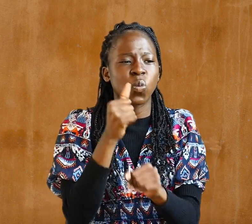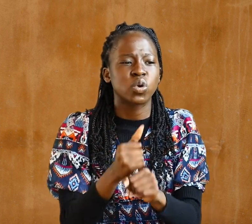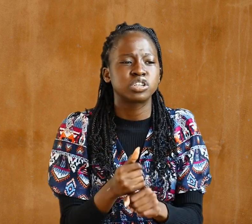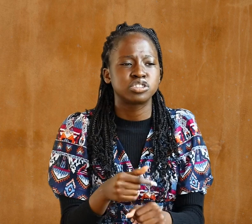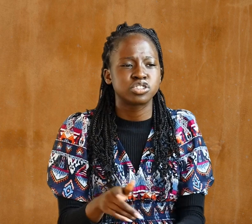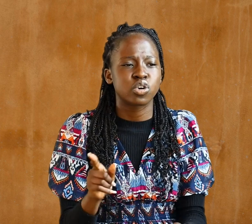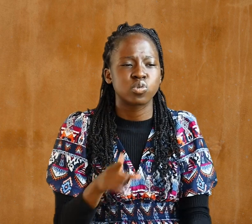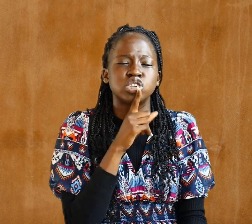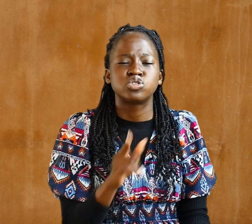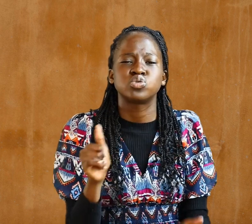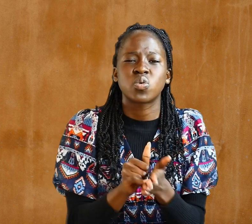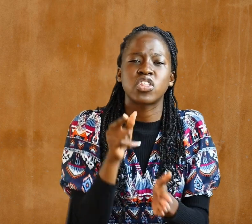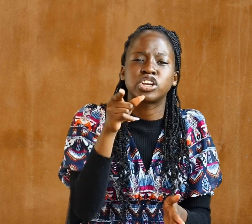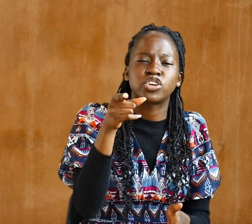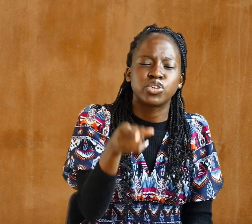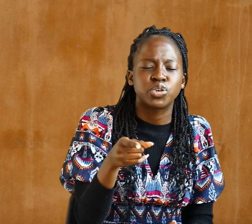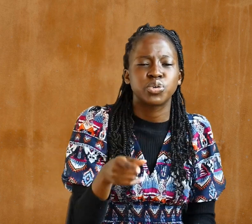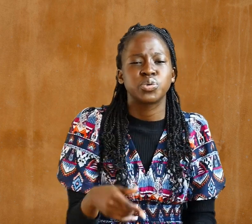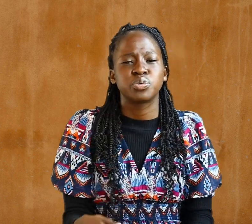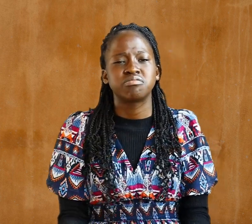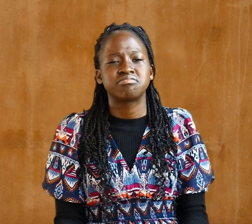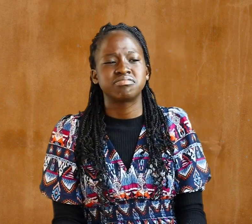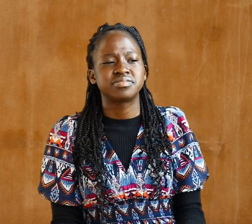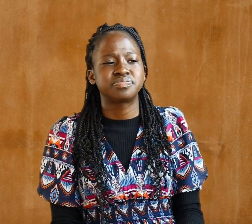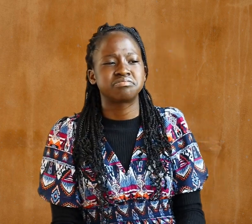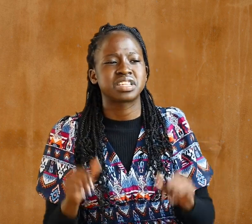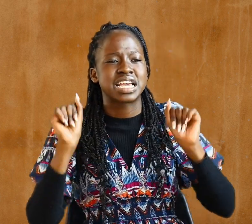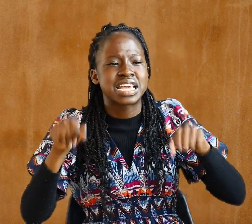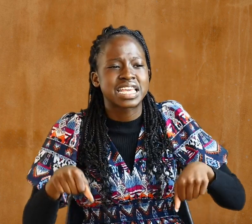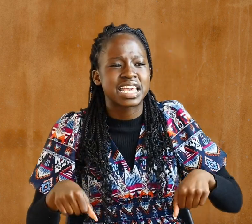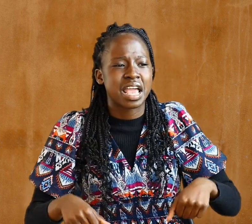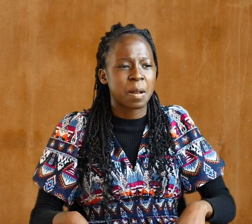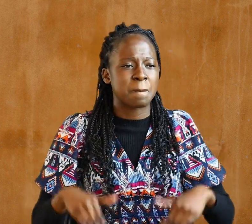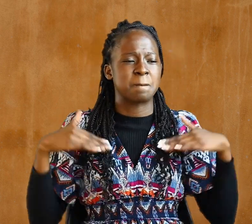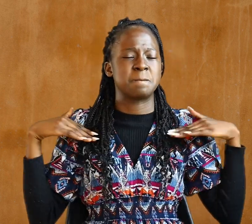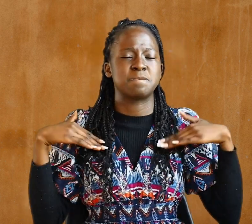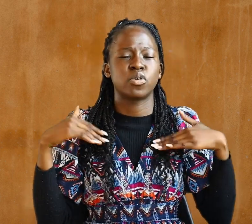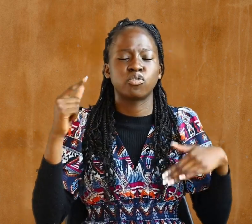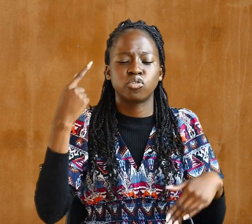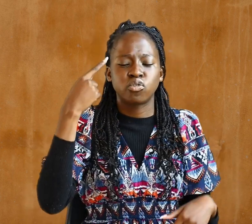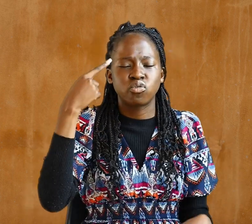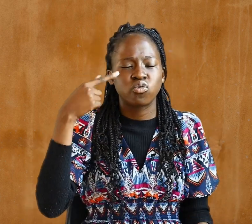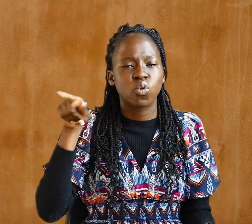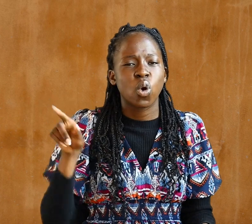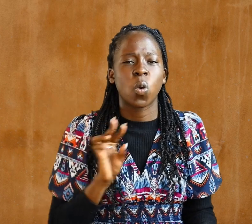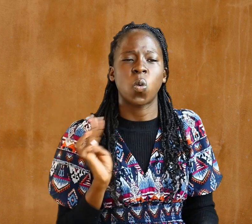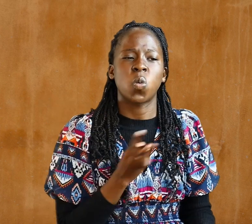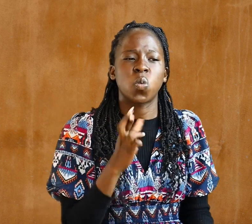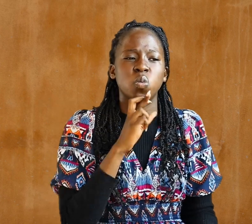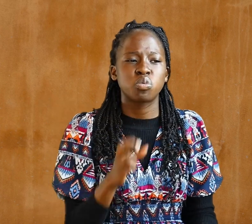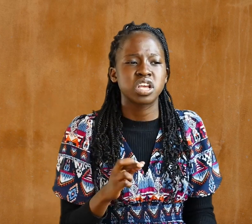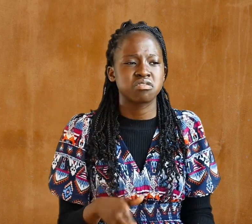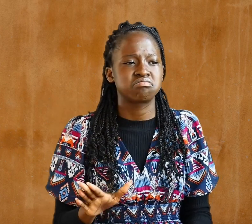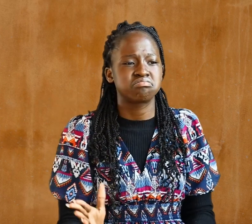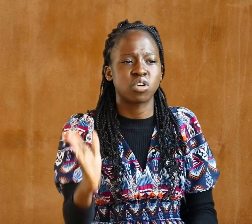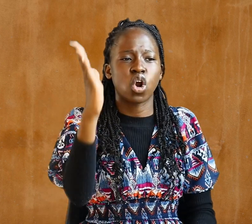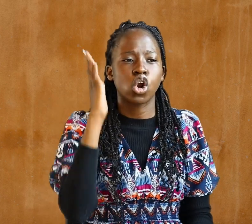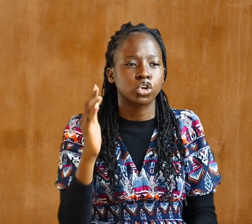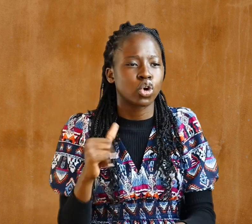we are God's handiwork, created in Christ Jesus to do the good works which God